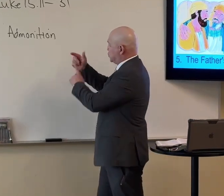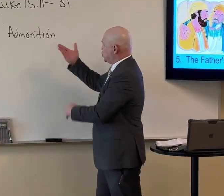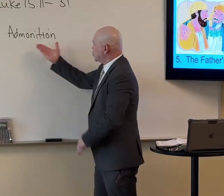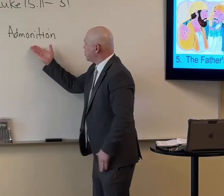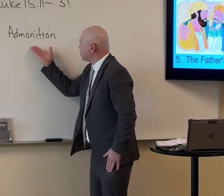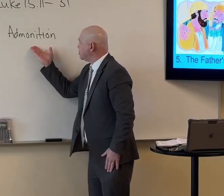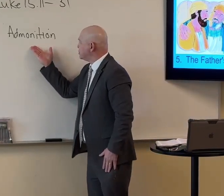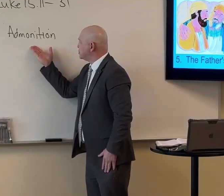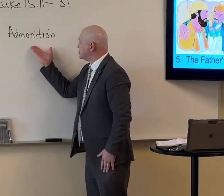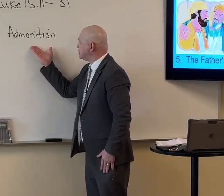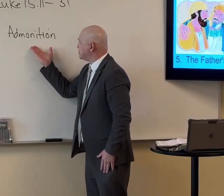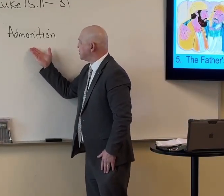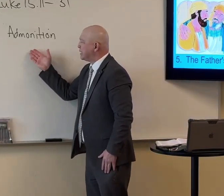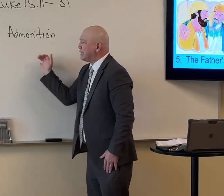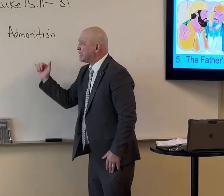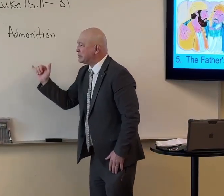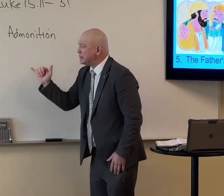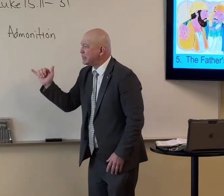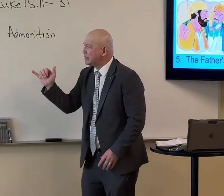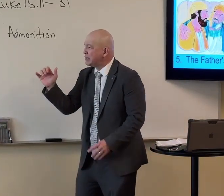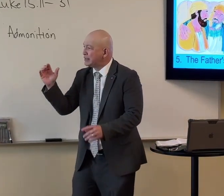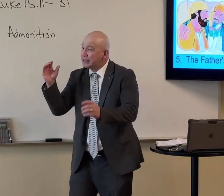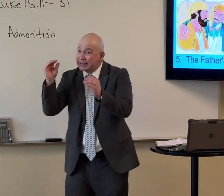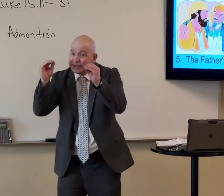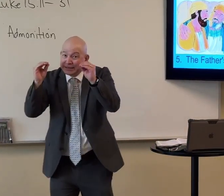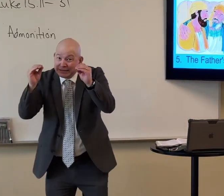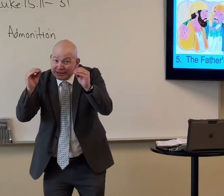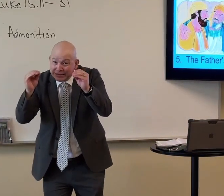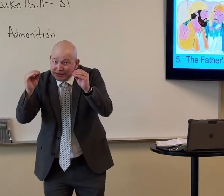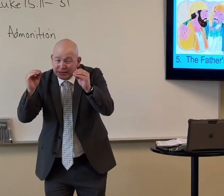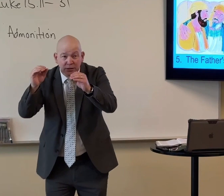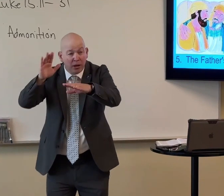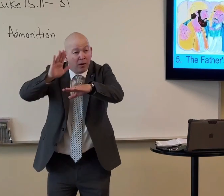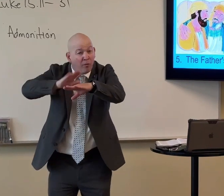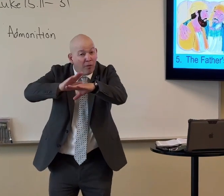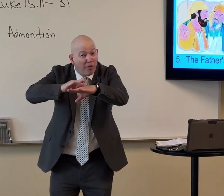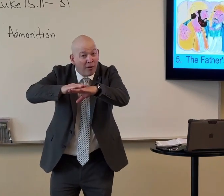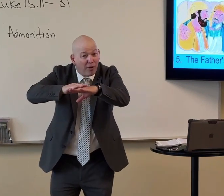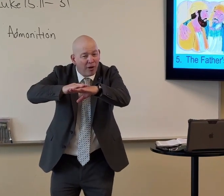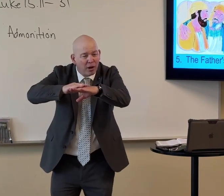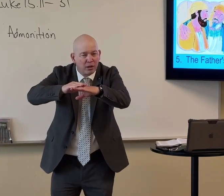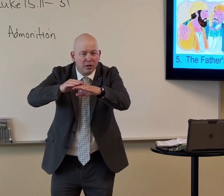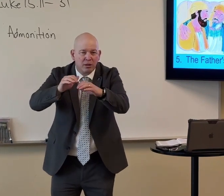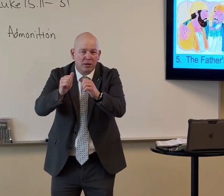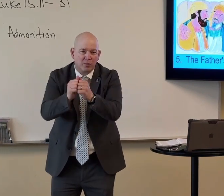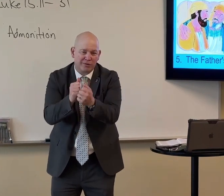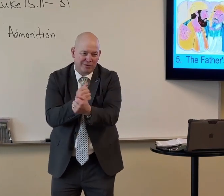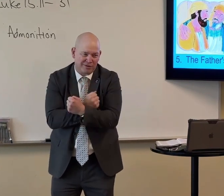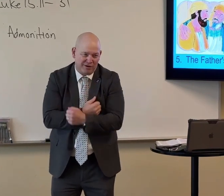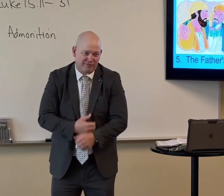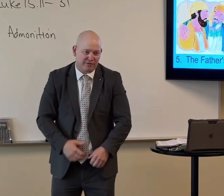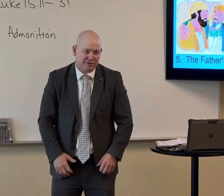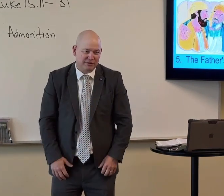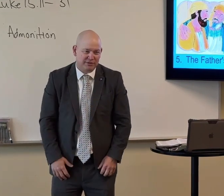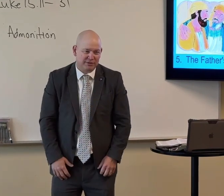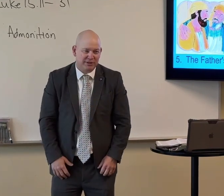This word, admonition, it's like, it's like teaching, warning, with love.